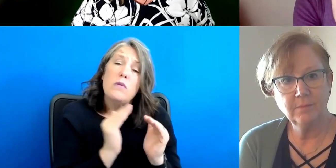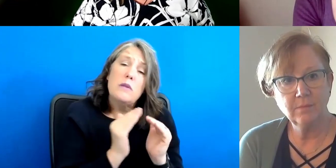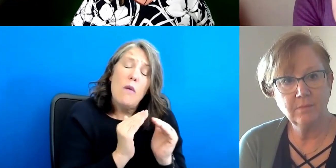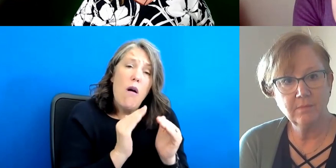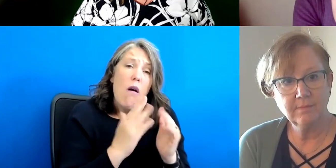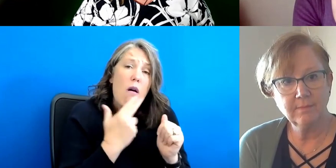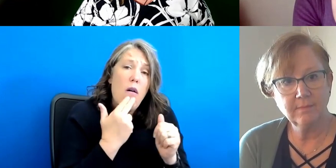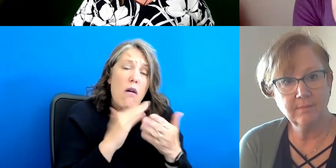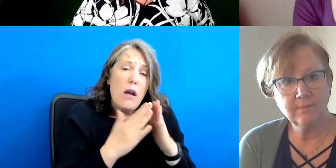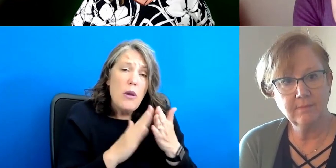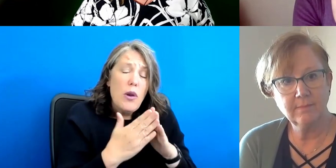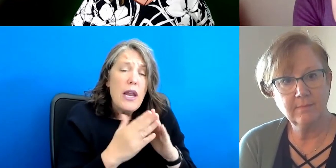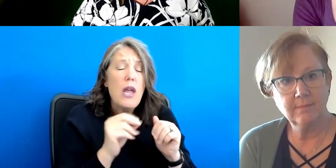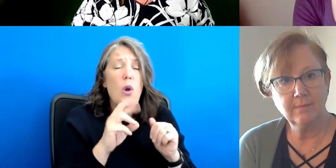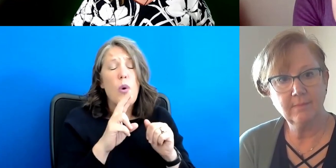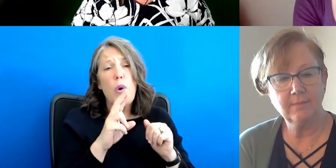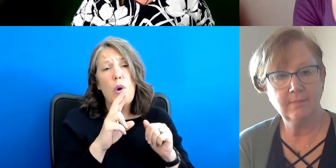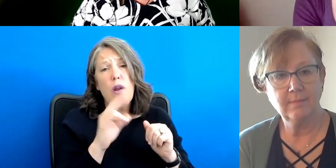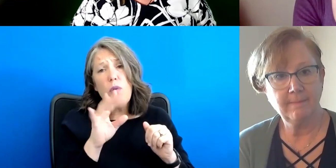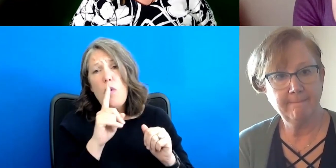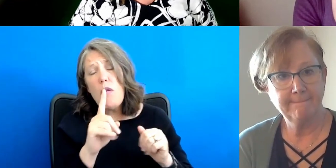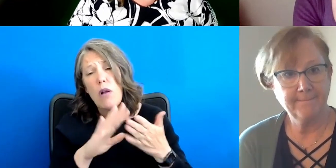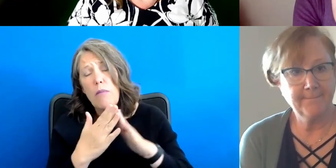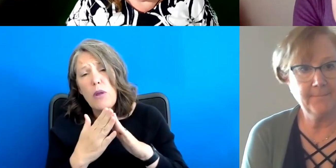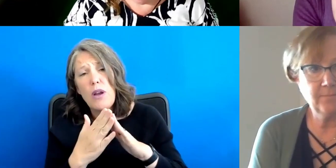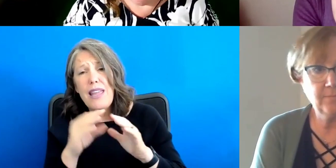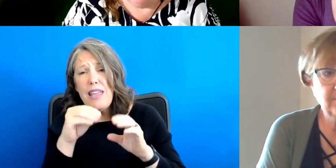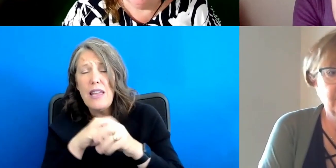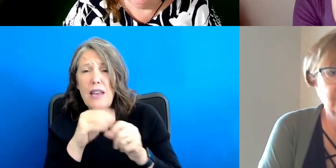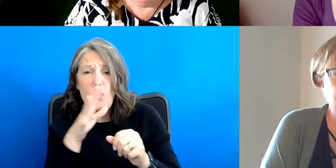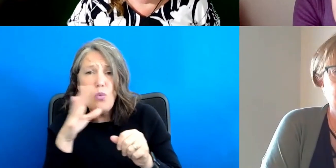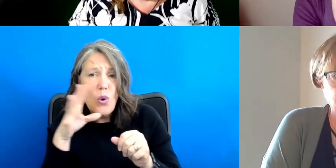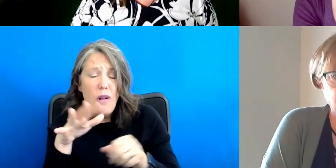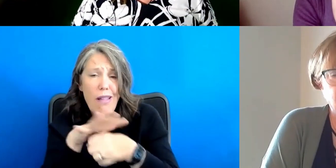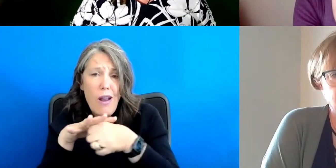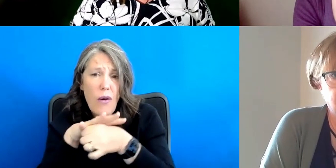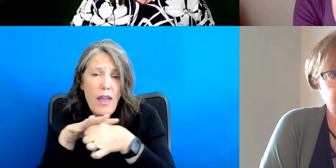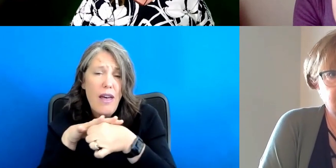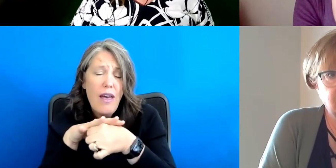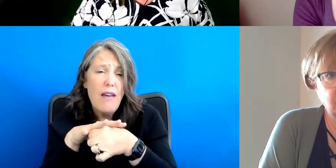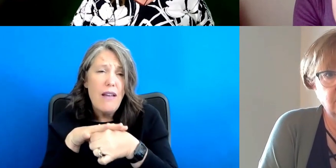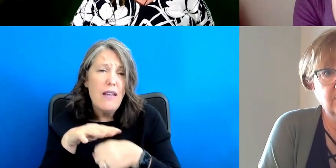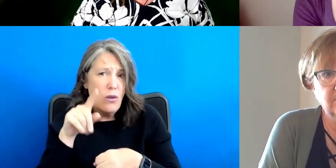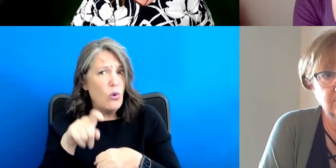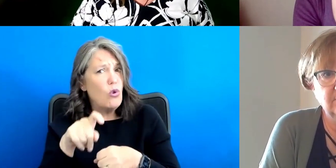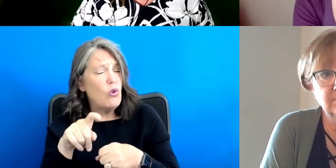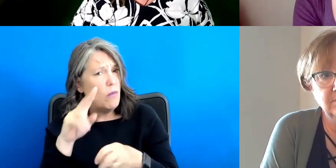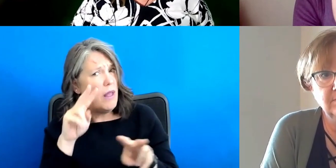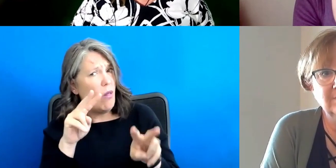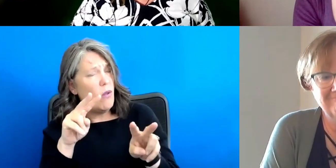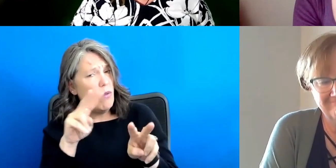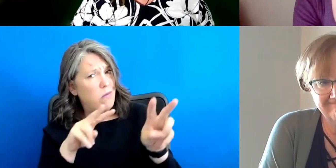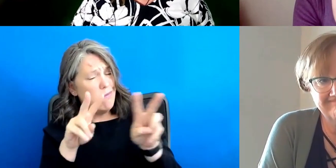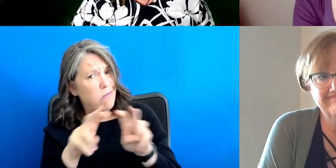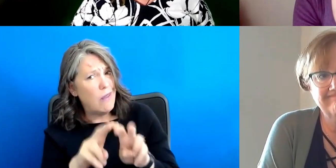whether you're a community in a rural area, um, you should be looking at the CRPD,